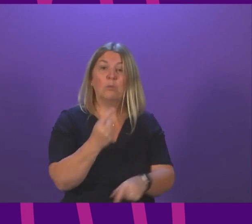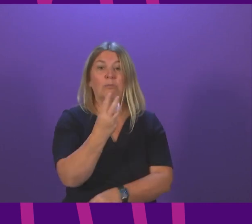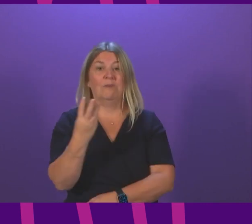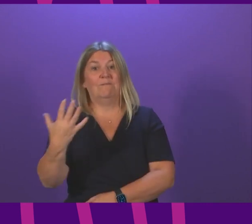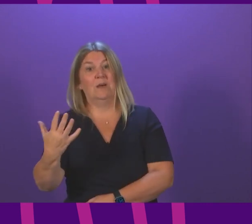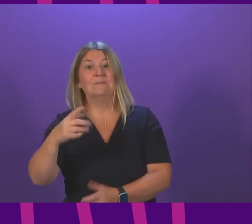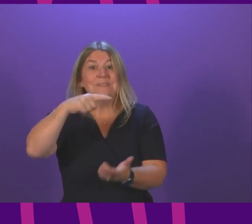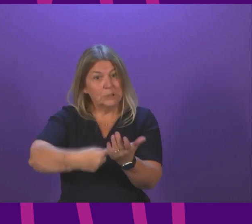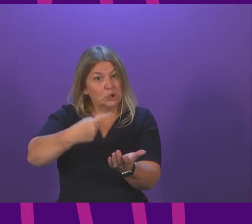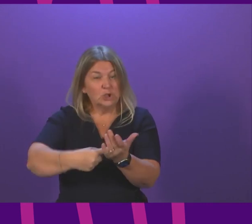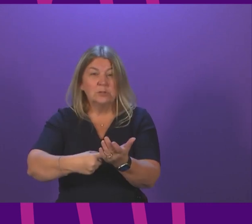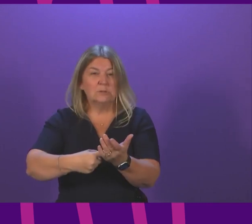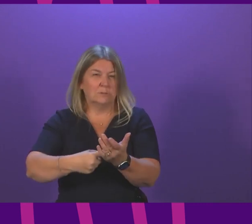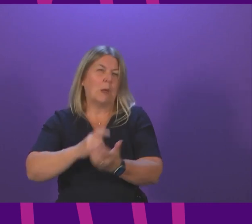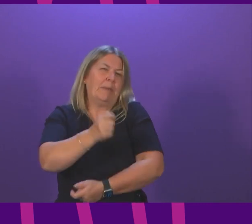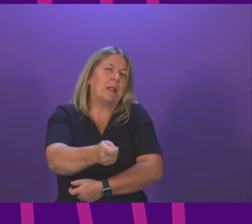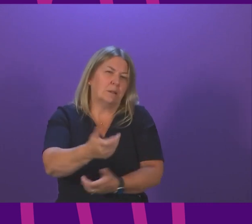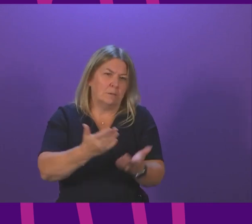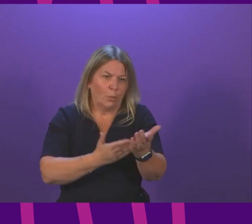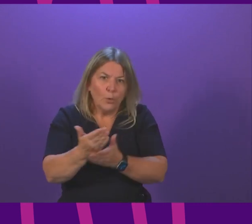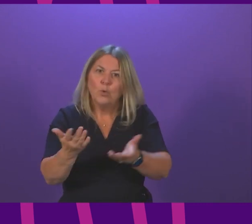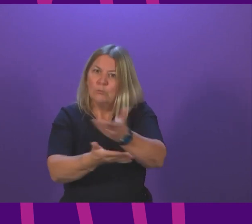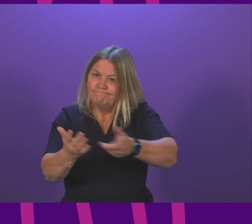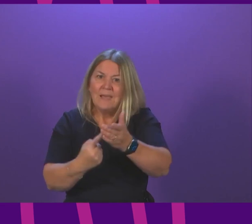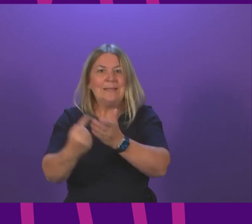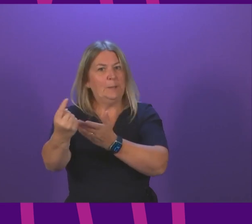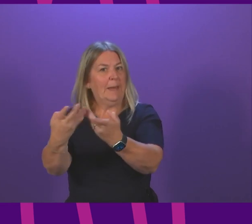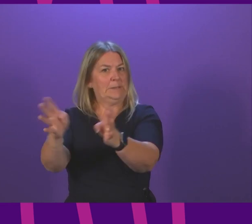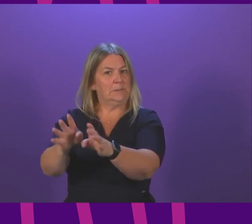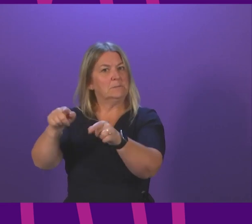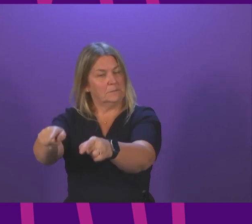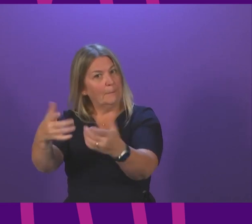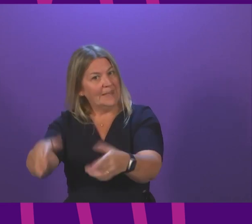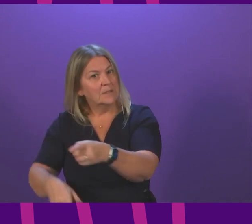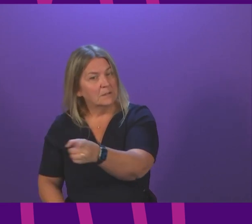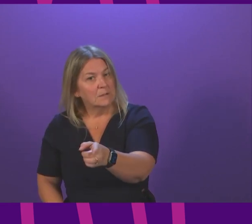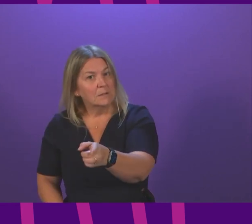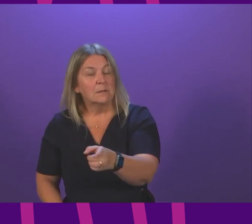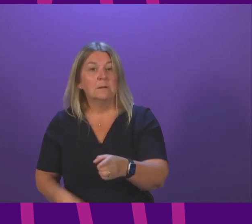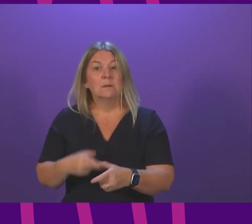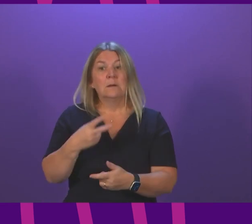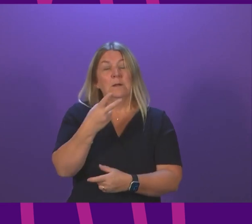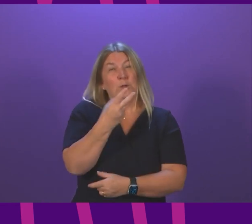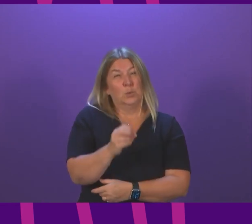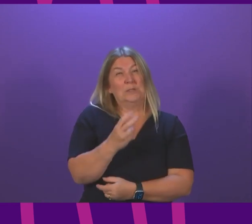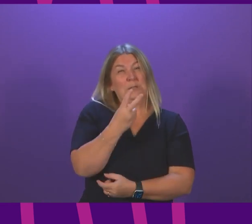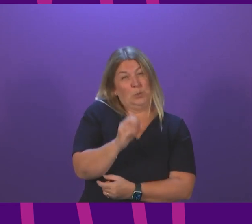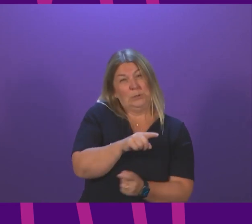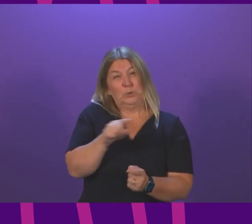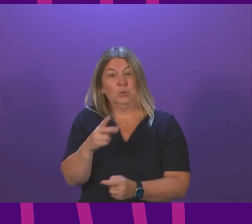on planning appeals made through the arrangements I set out within the Scottish government and actually in 2020 2021